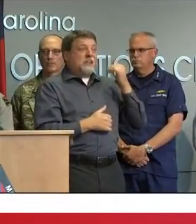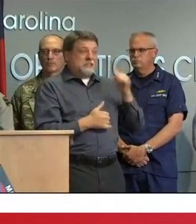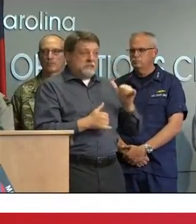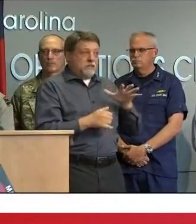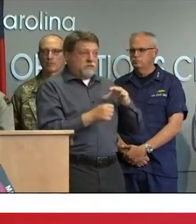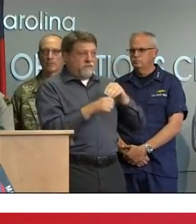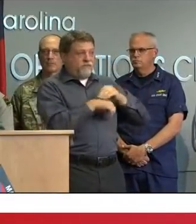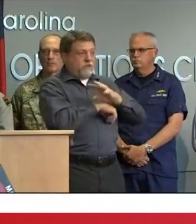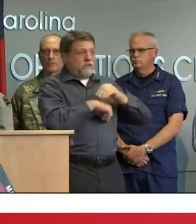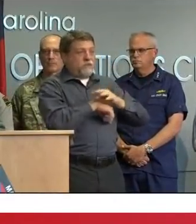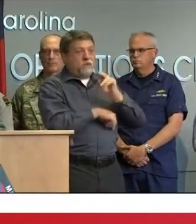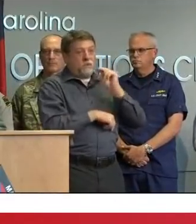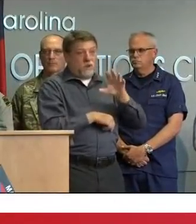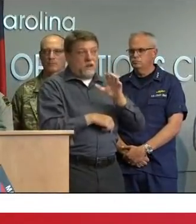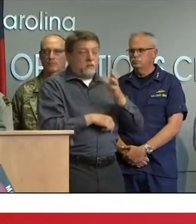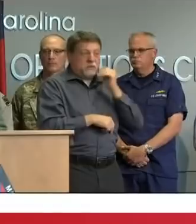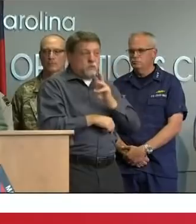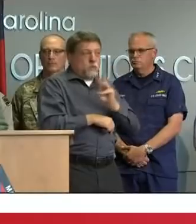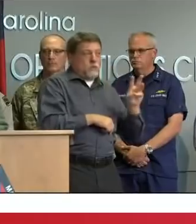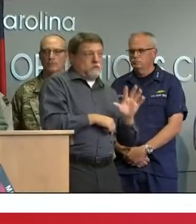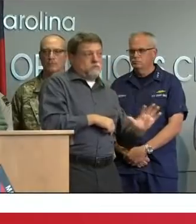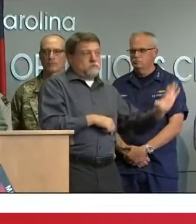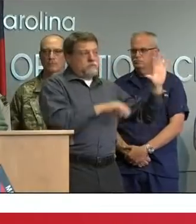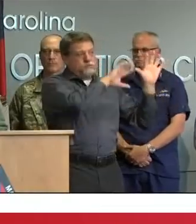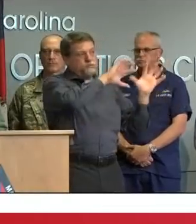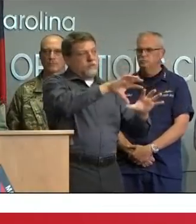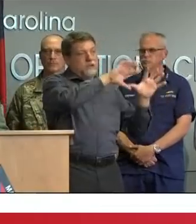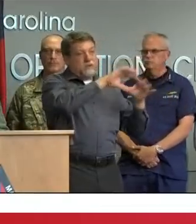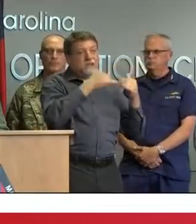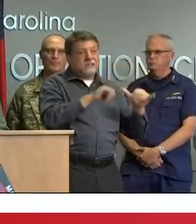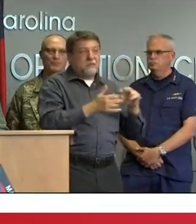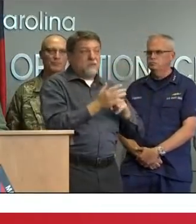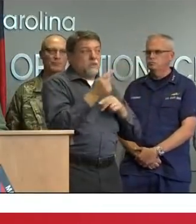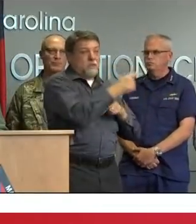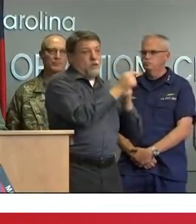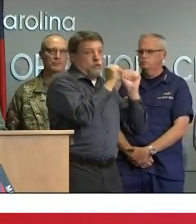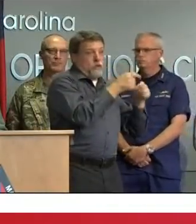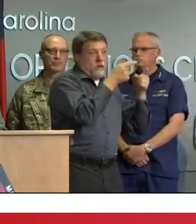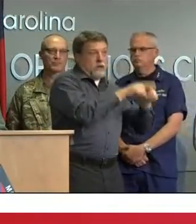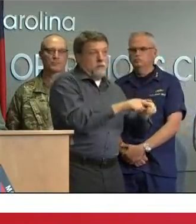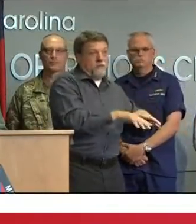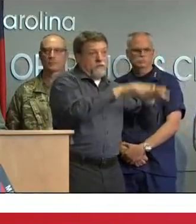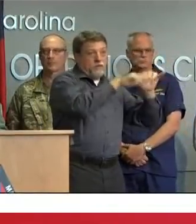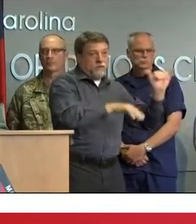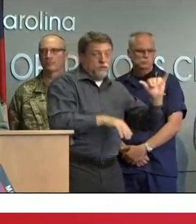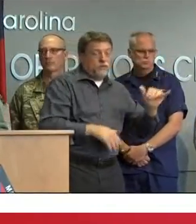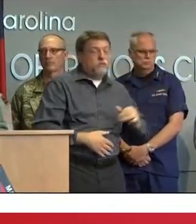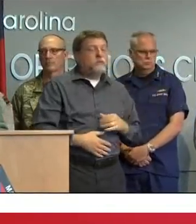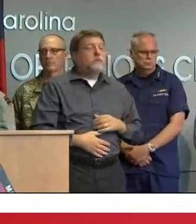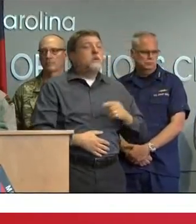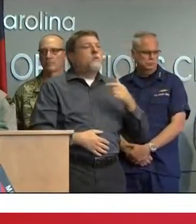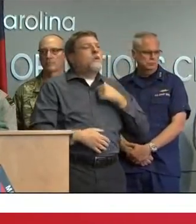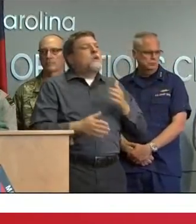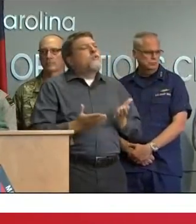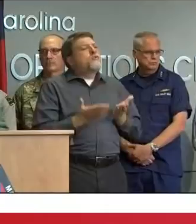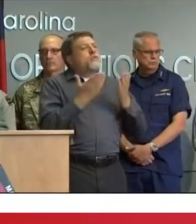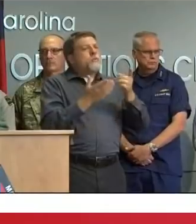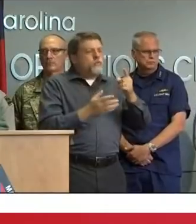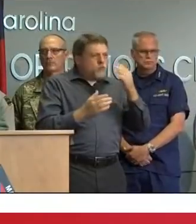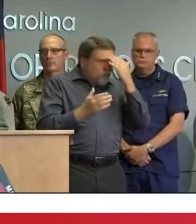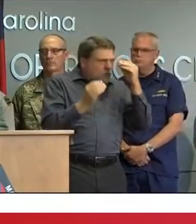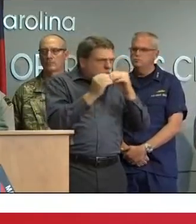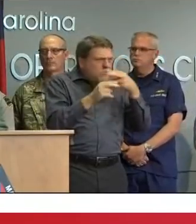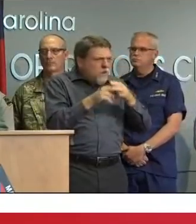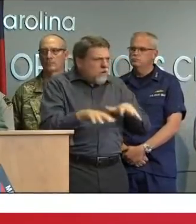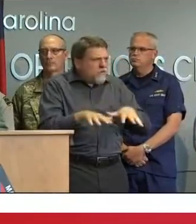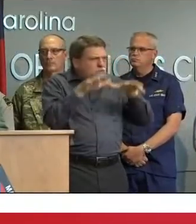north carolina continues to dump rain on us we urge all of our residents to log in to our flood inundation mapping and